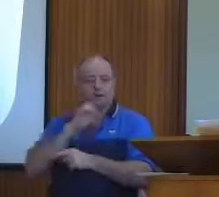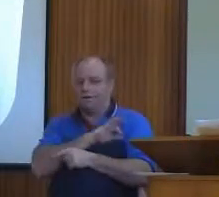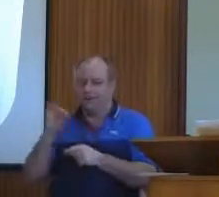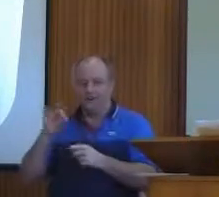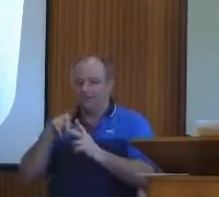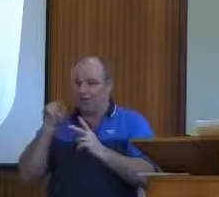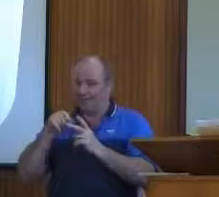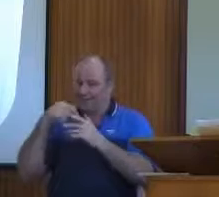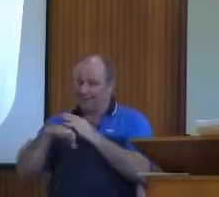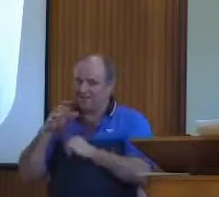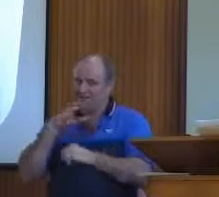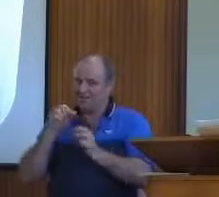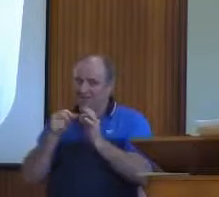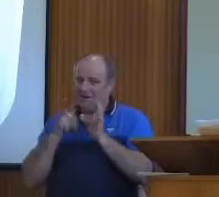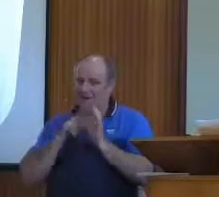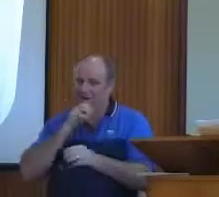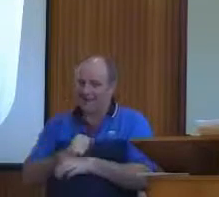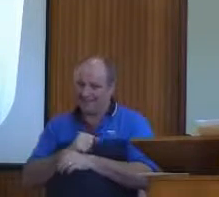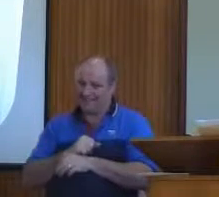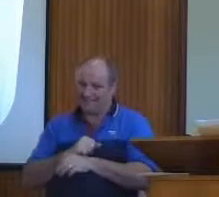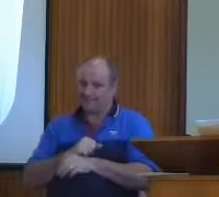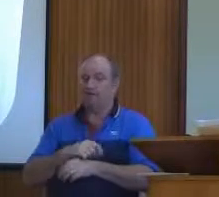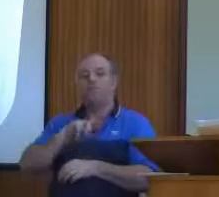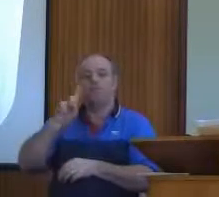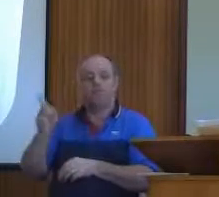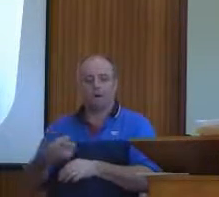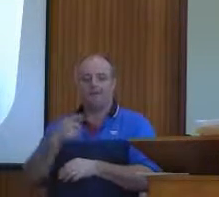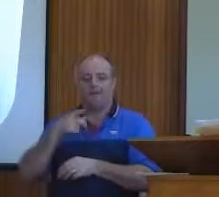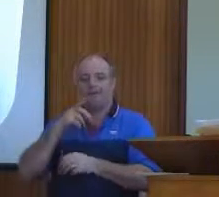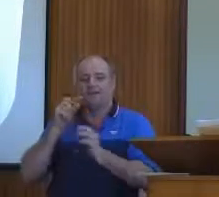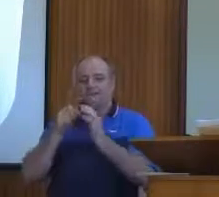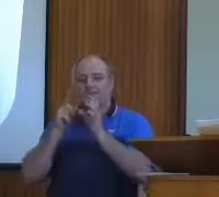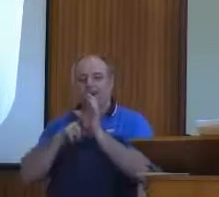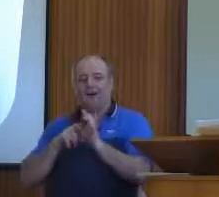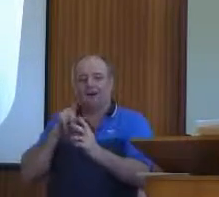us. Now why, oh why, did He choose me?